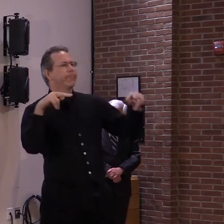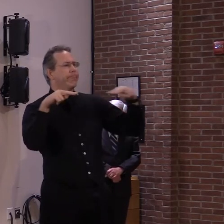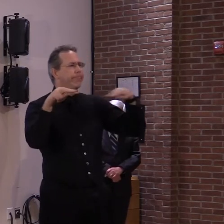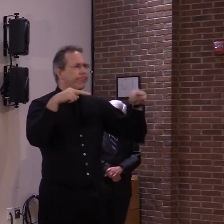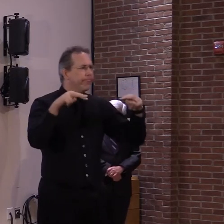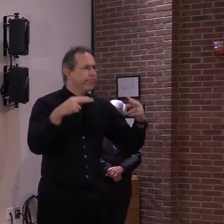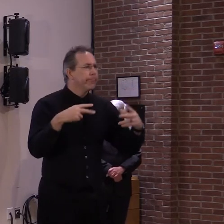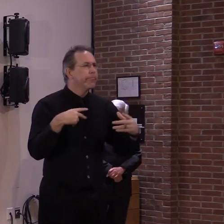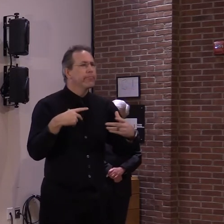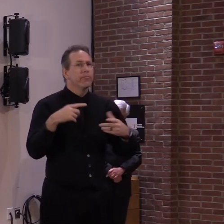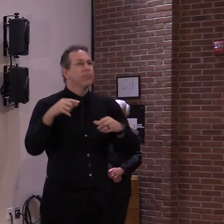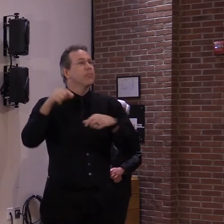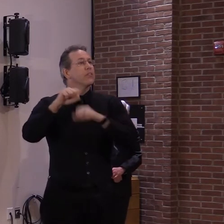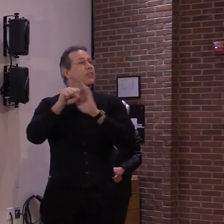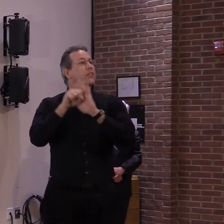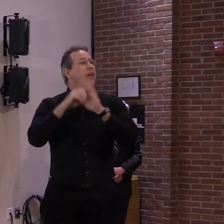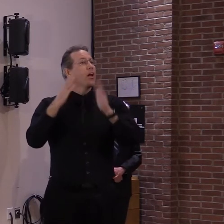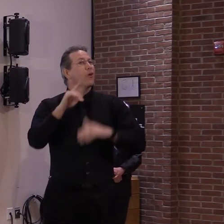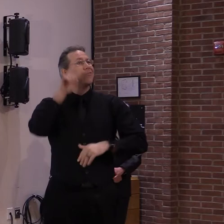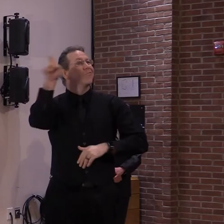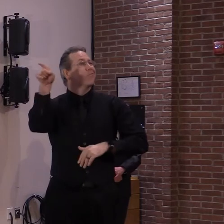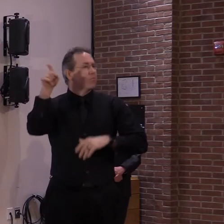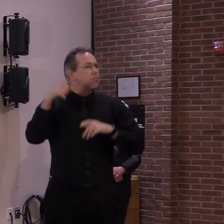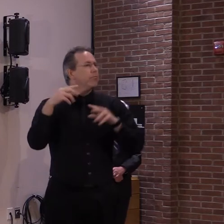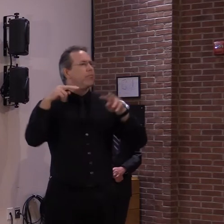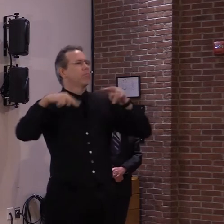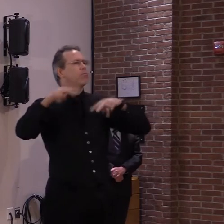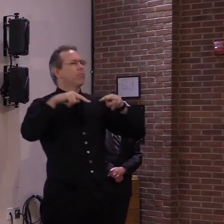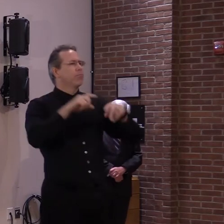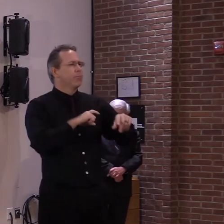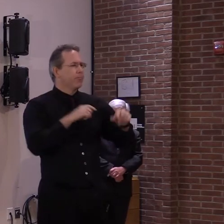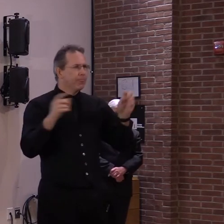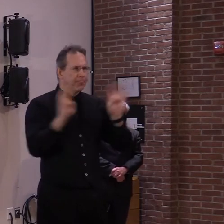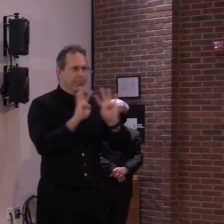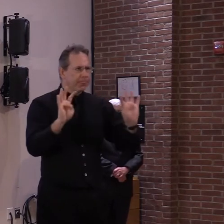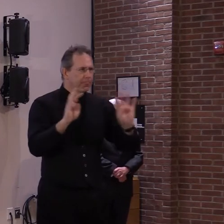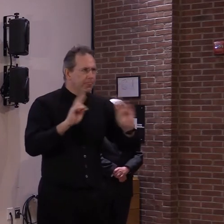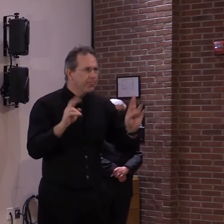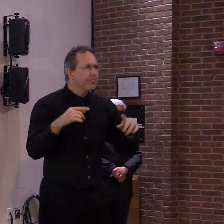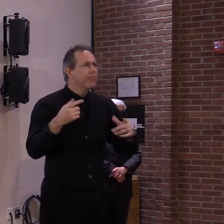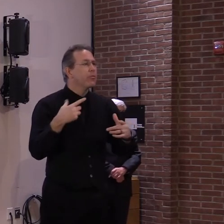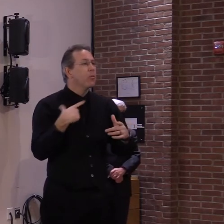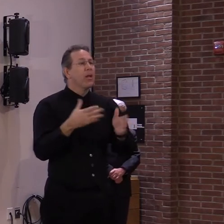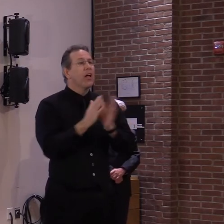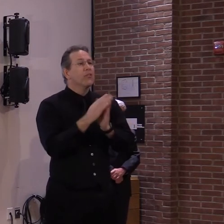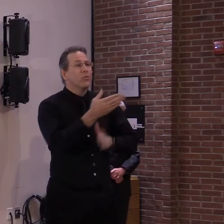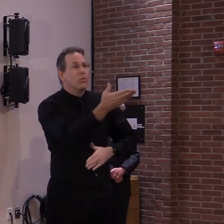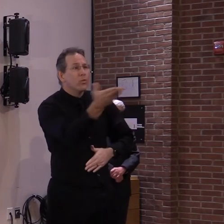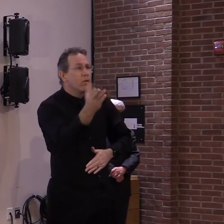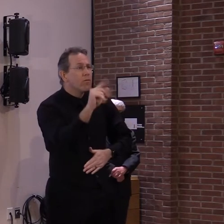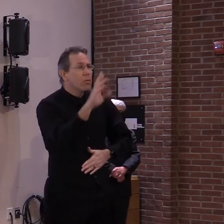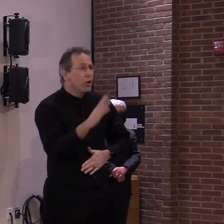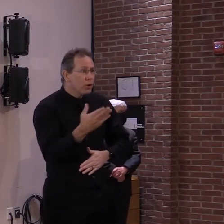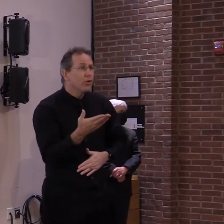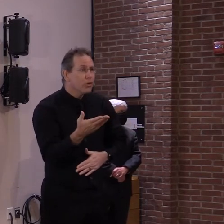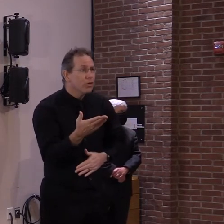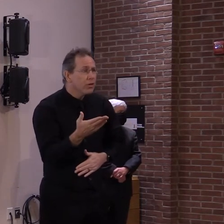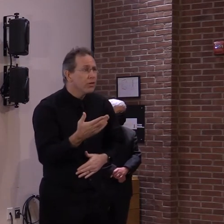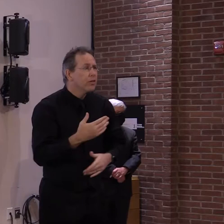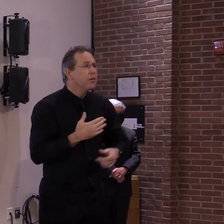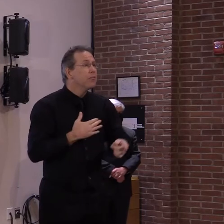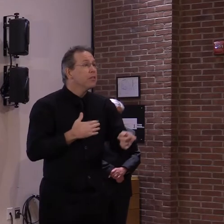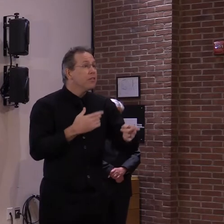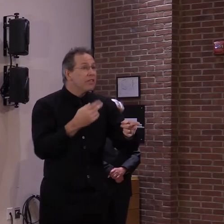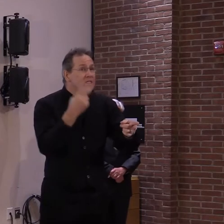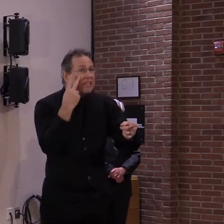on display. Um, and we continue to ask that Vermonters, uh, engage in the, uh, the see something, say something campaign.